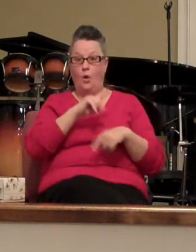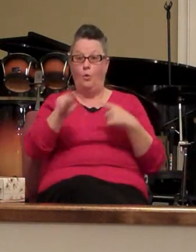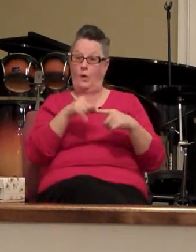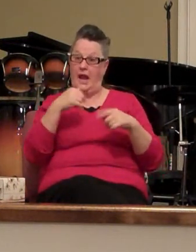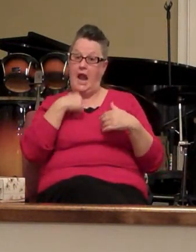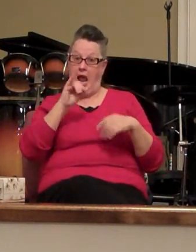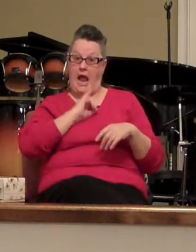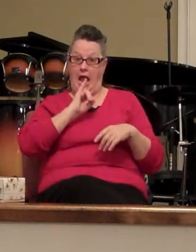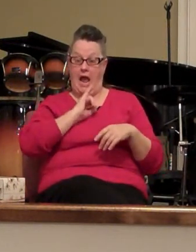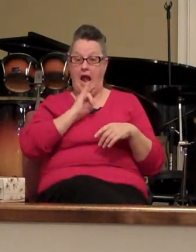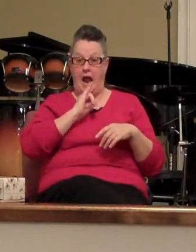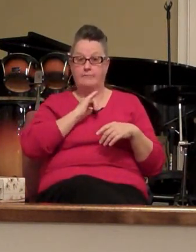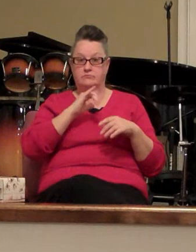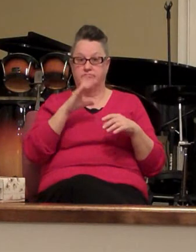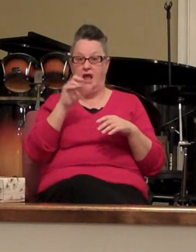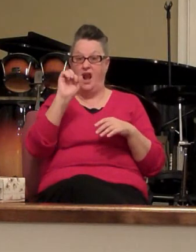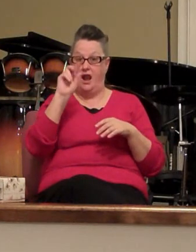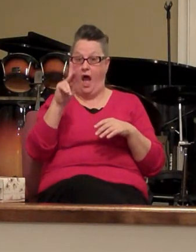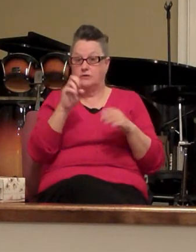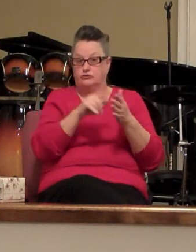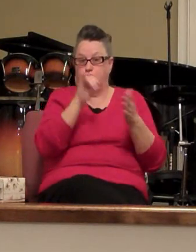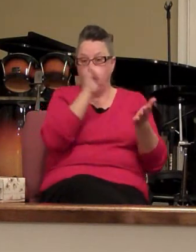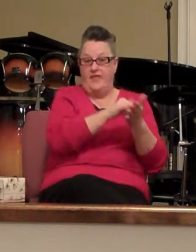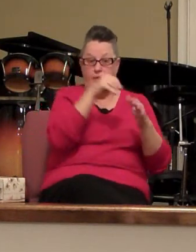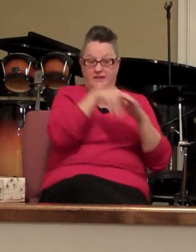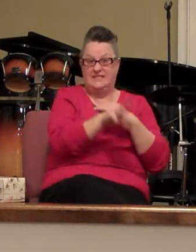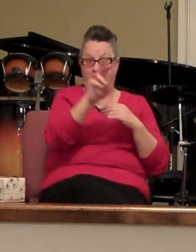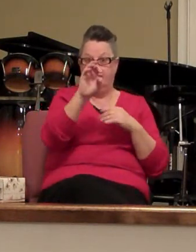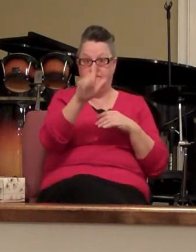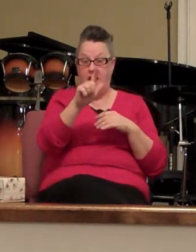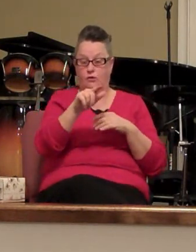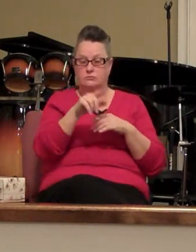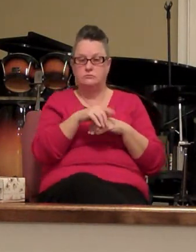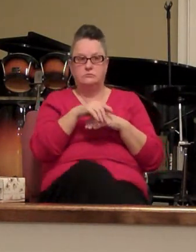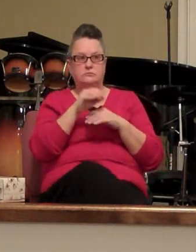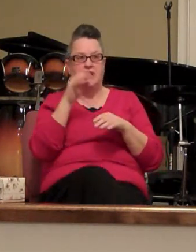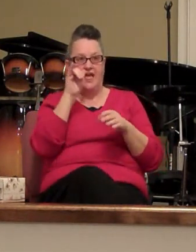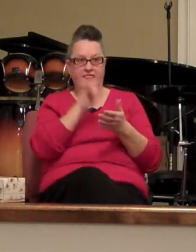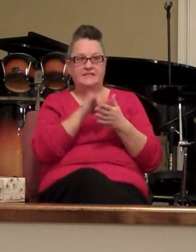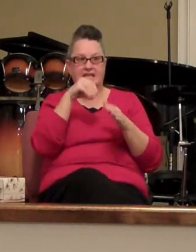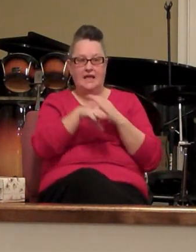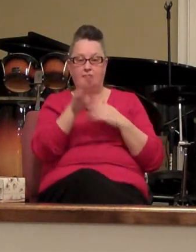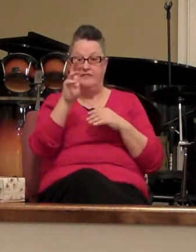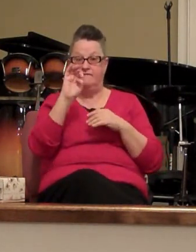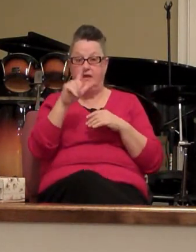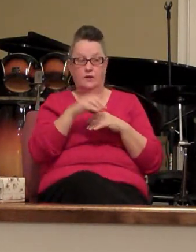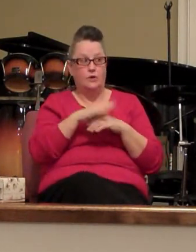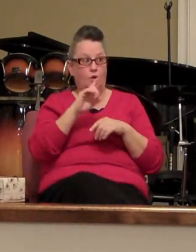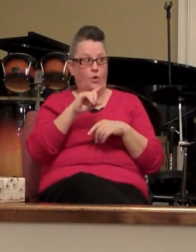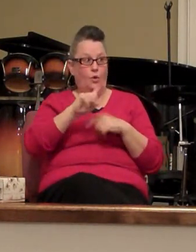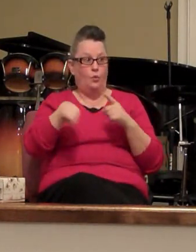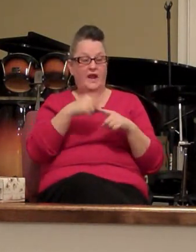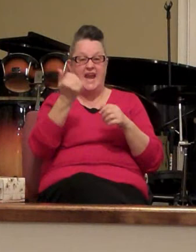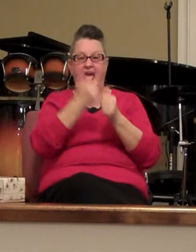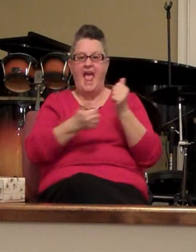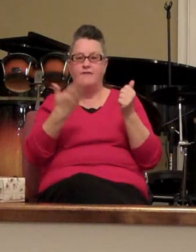locked to that that was in the veil that is in the veil when everything that happens